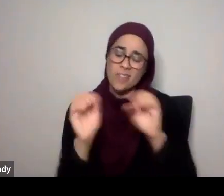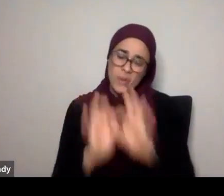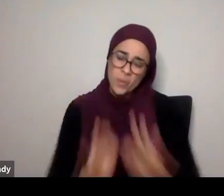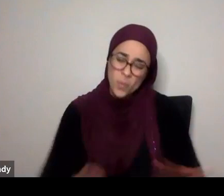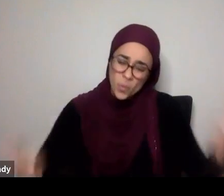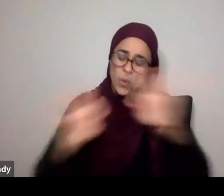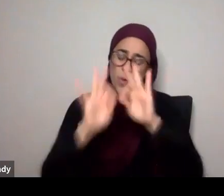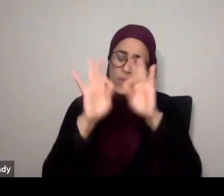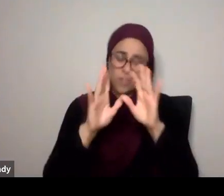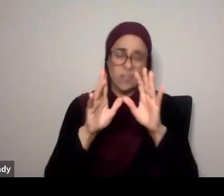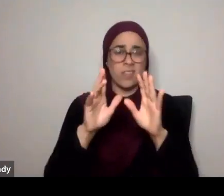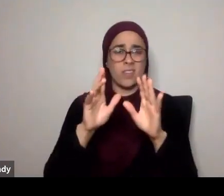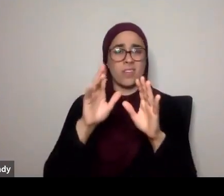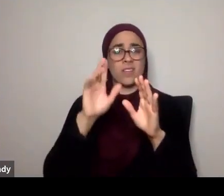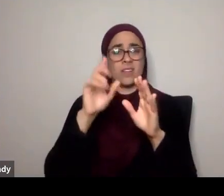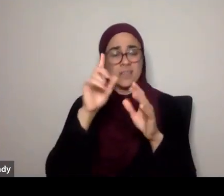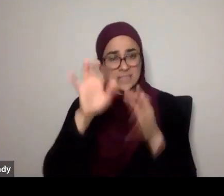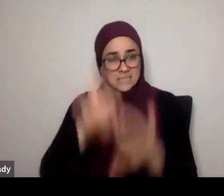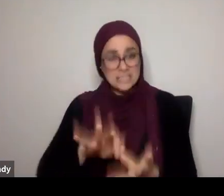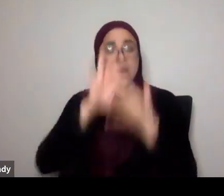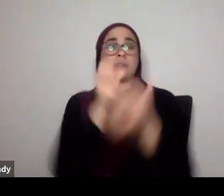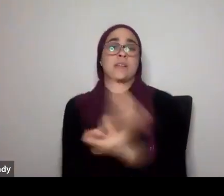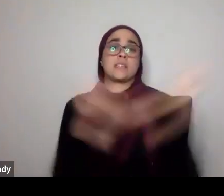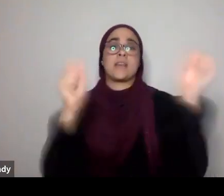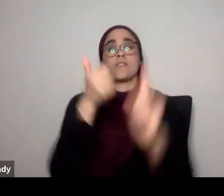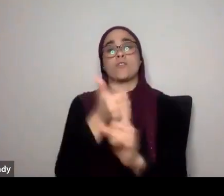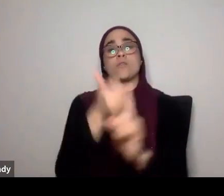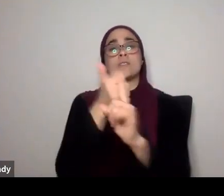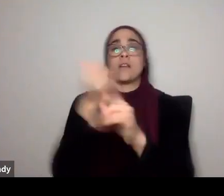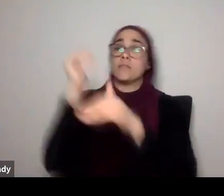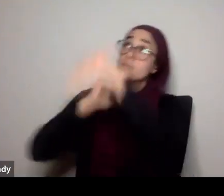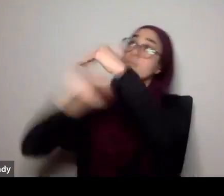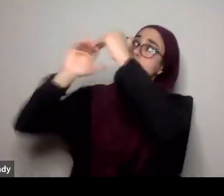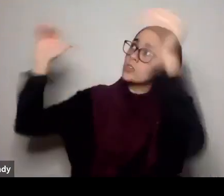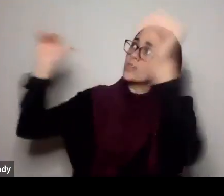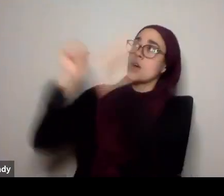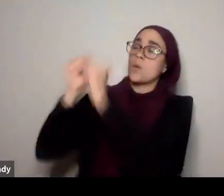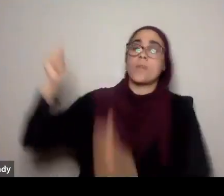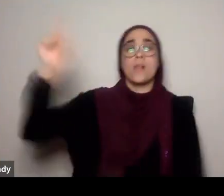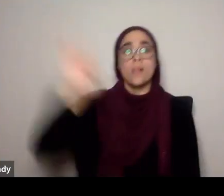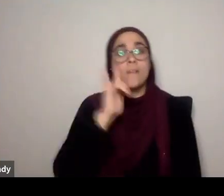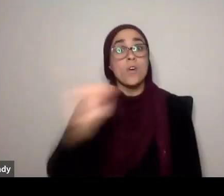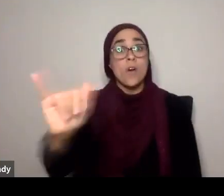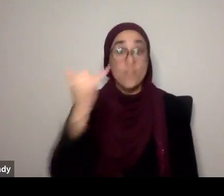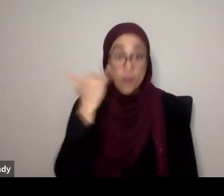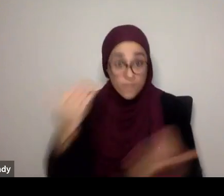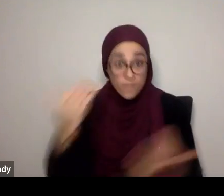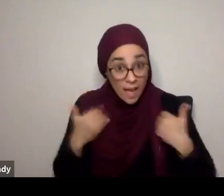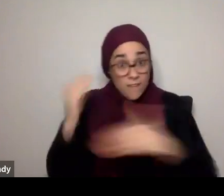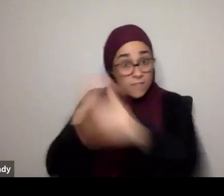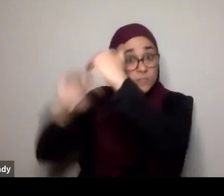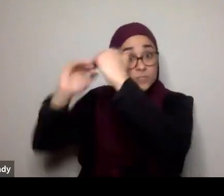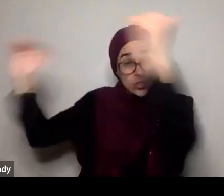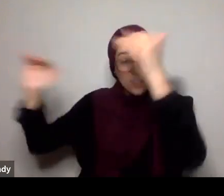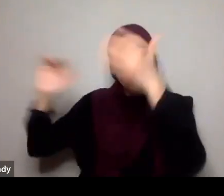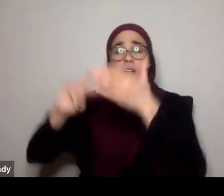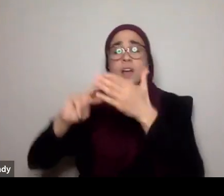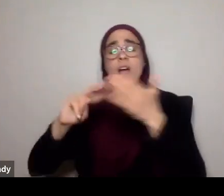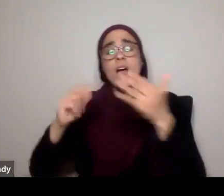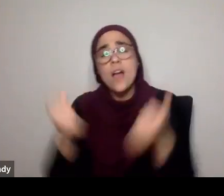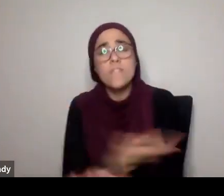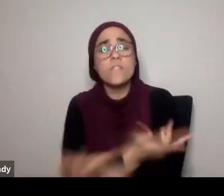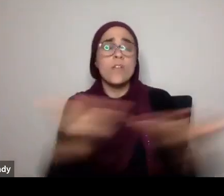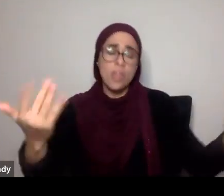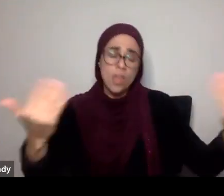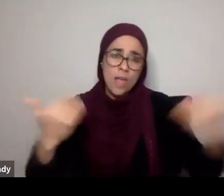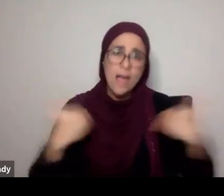than salvation. Being with Allah subhanahu wa ta'ala in Jannah forever, because if you have that, everything else will have meaning and value, and if